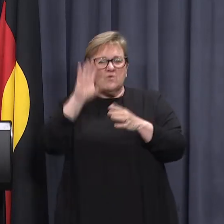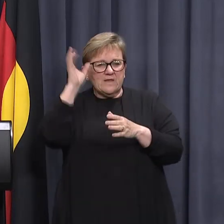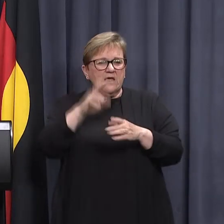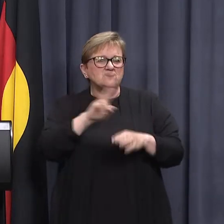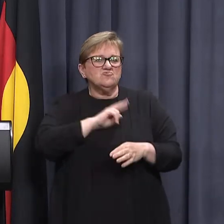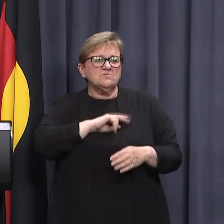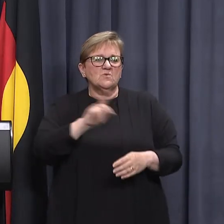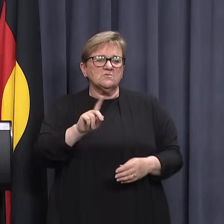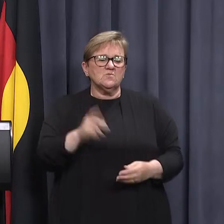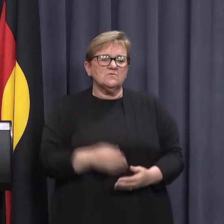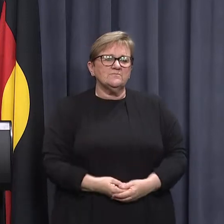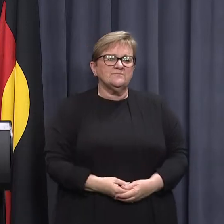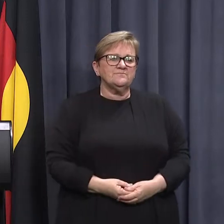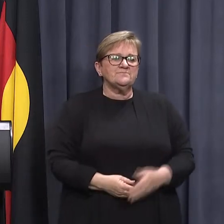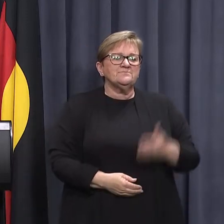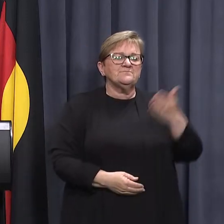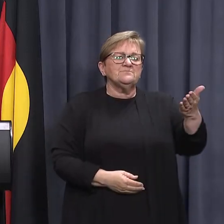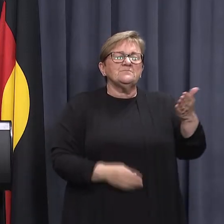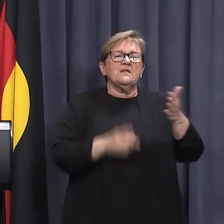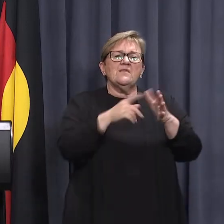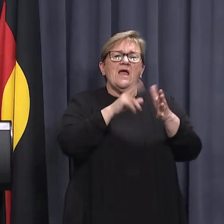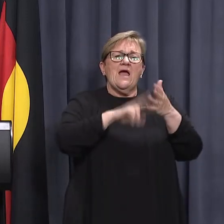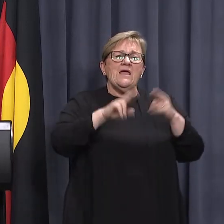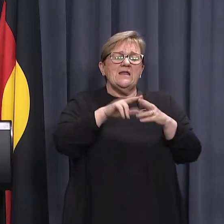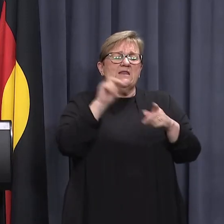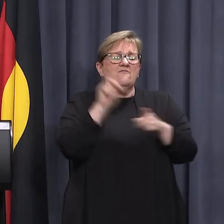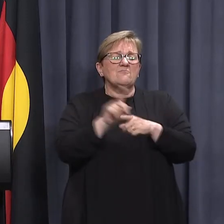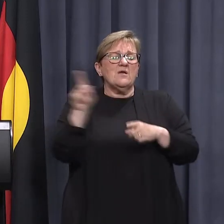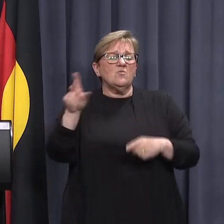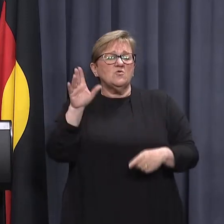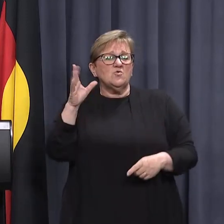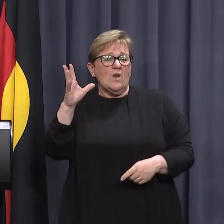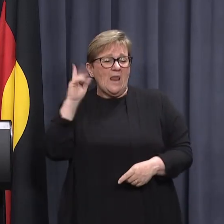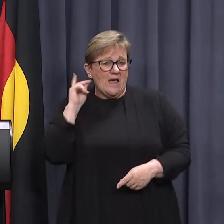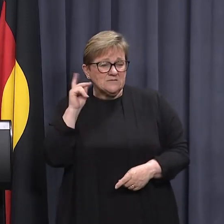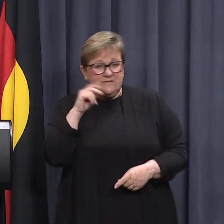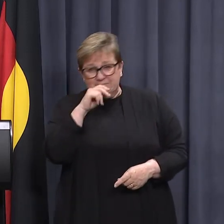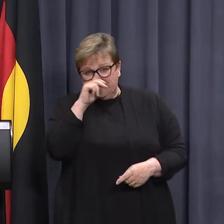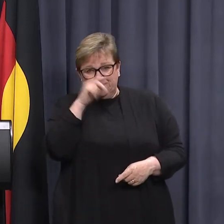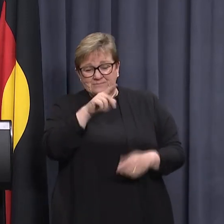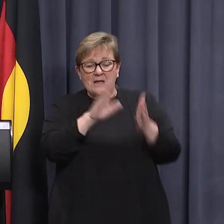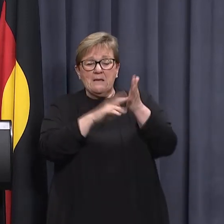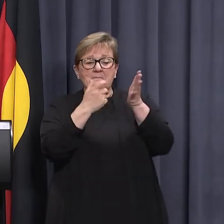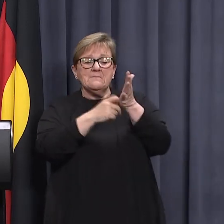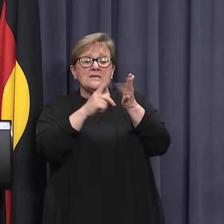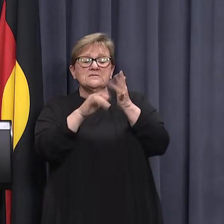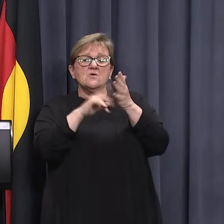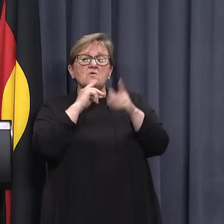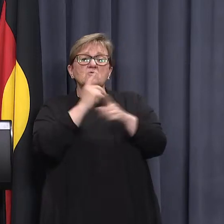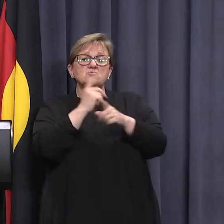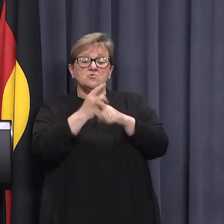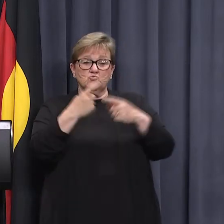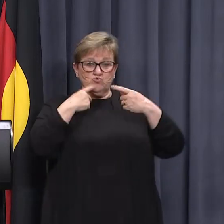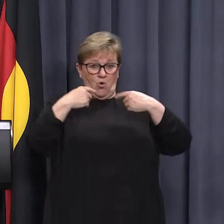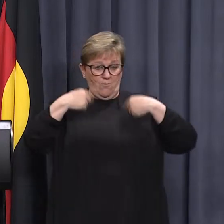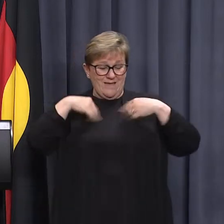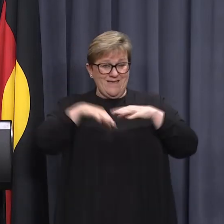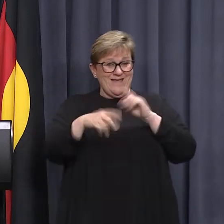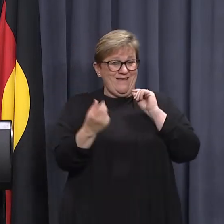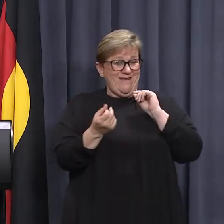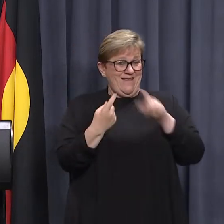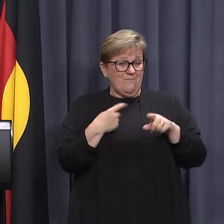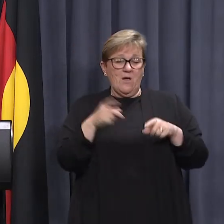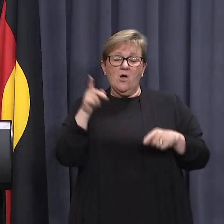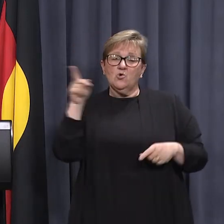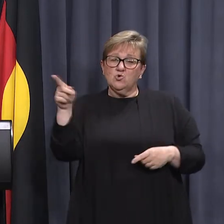response is. The ANF obviously met with you last week, and following that, Mr Olsen certainly told me in an email that